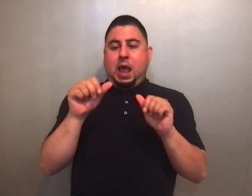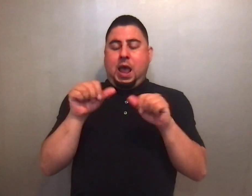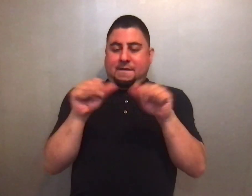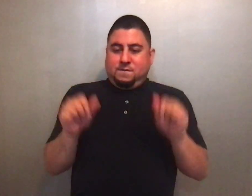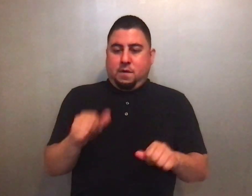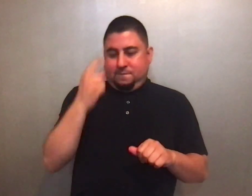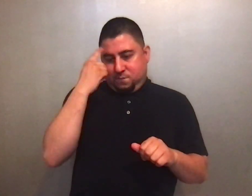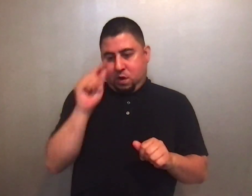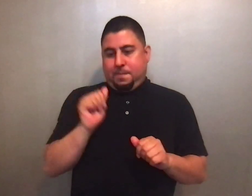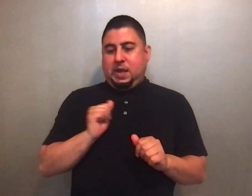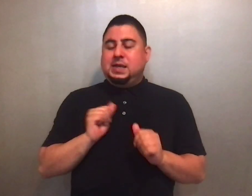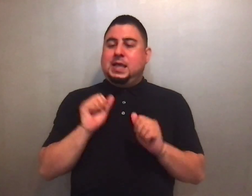my praise.